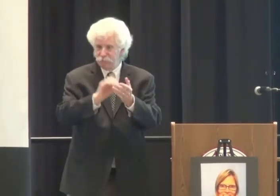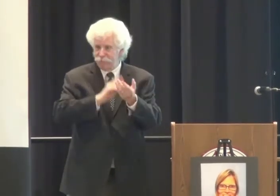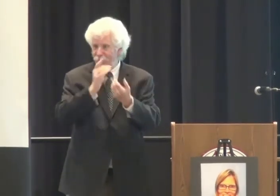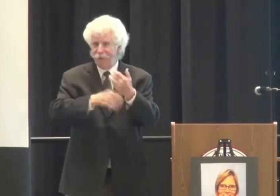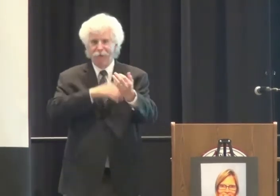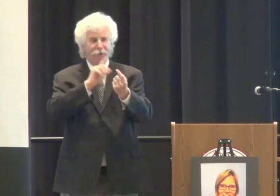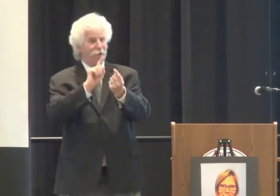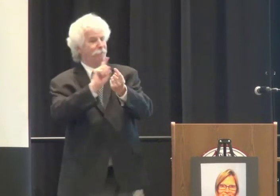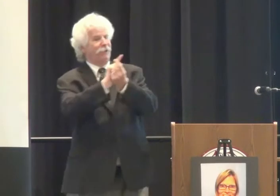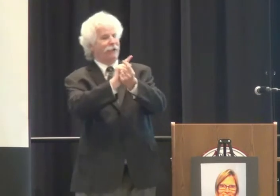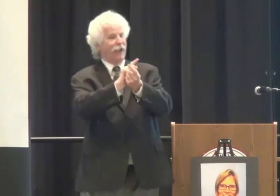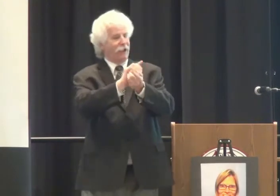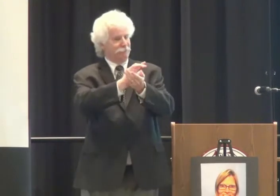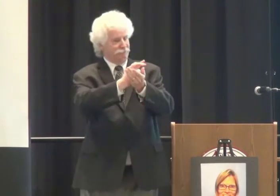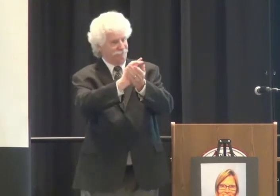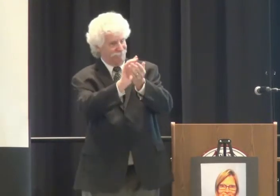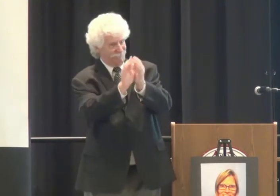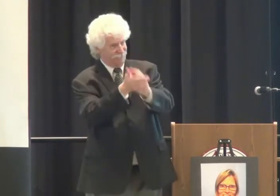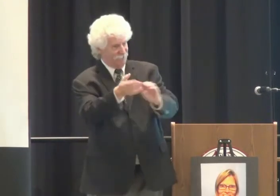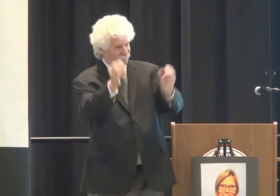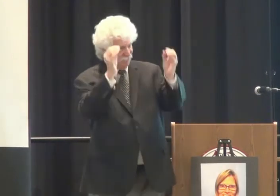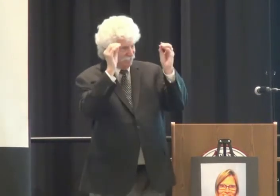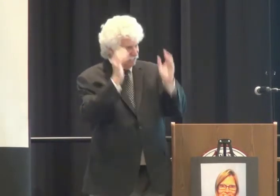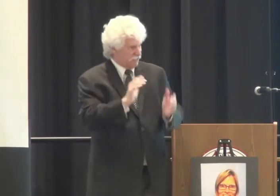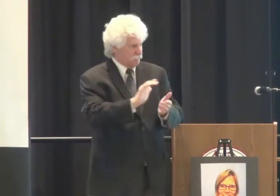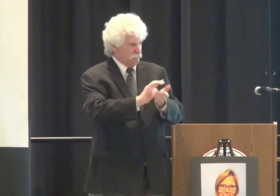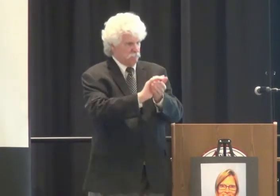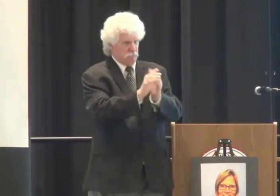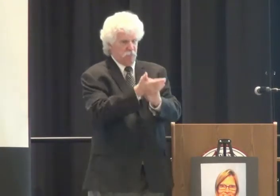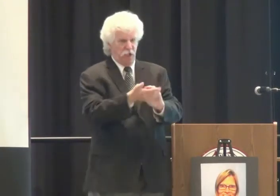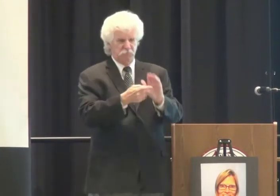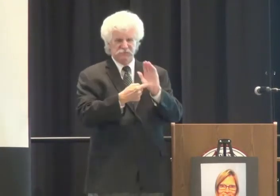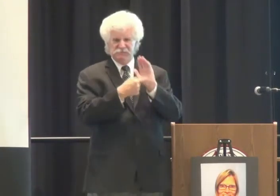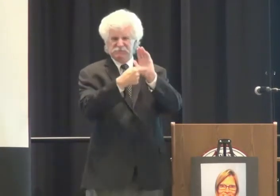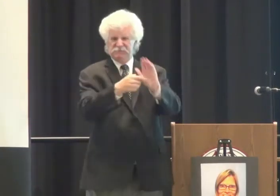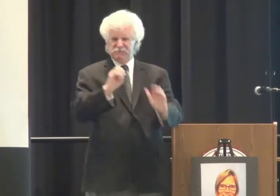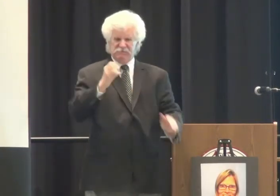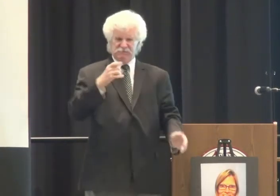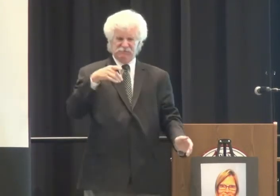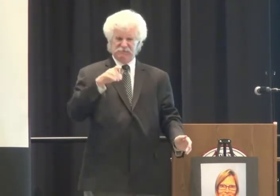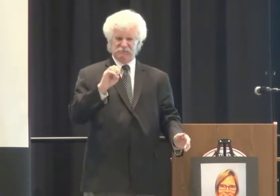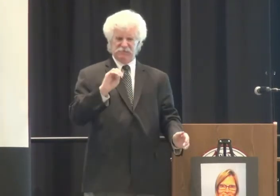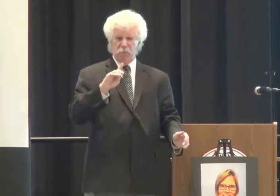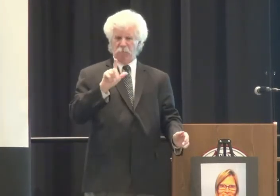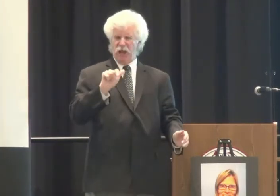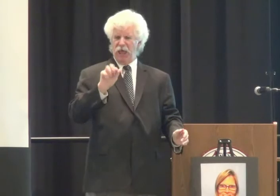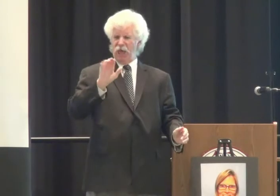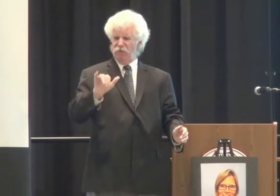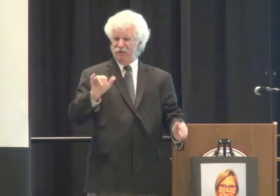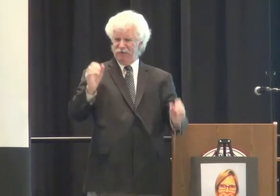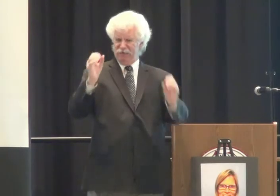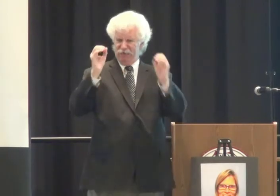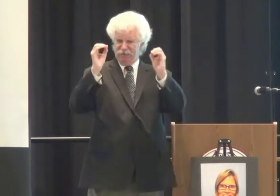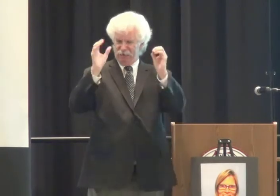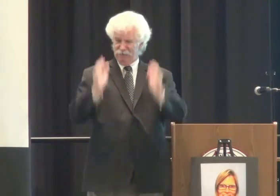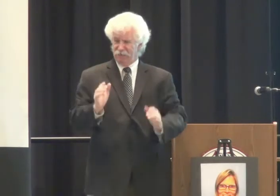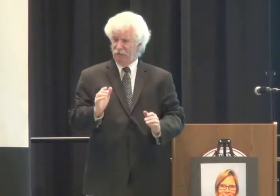When she came in for her credential program, she became many friends. When she moved on,